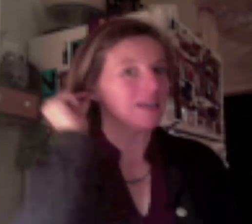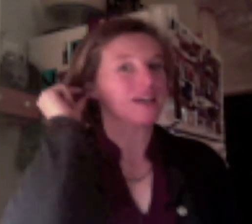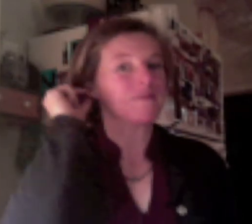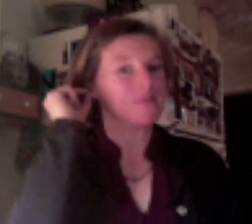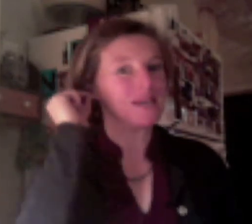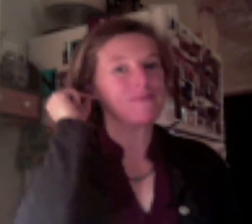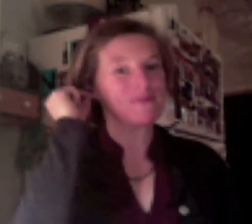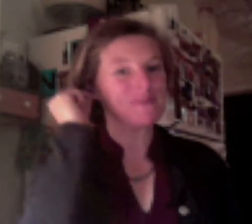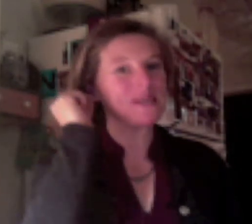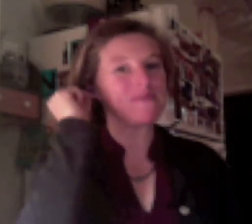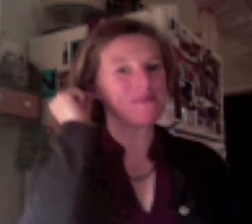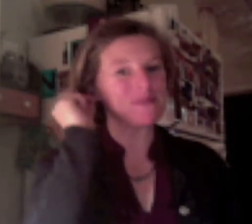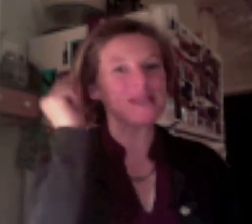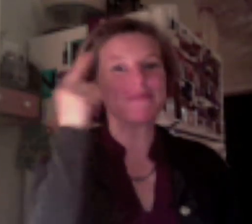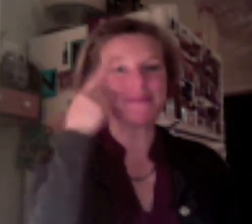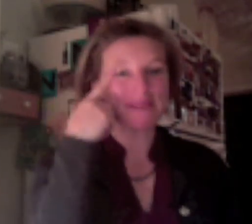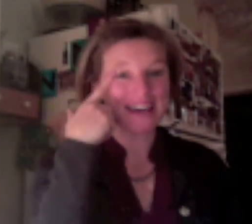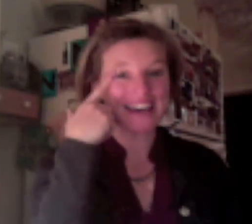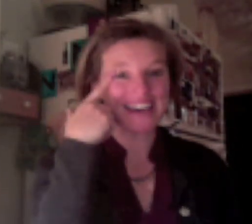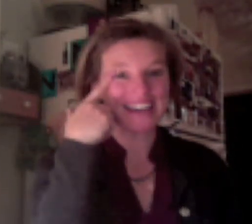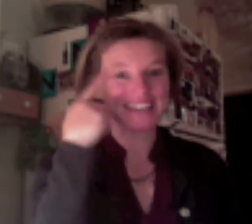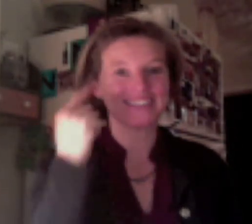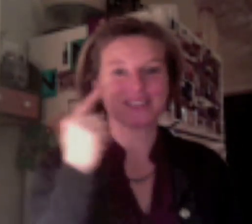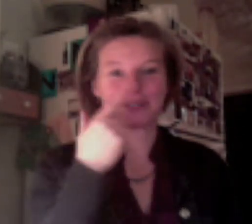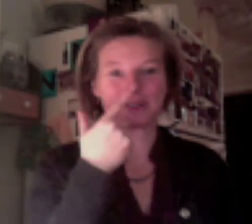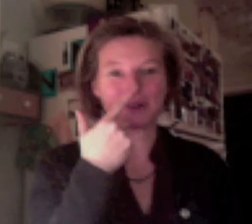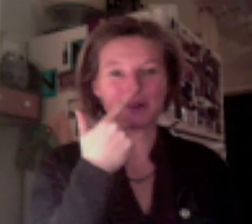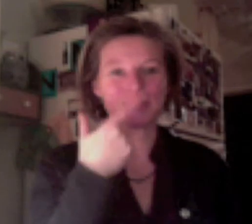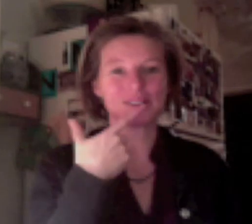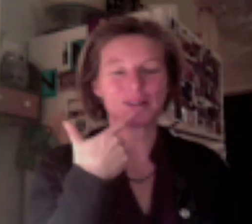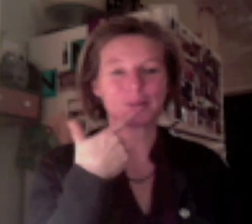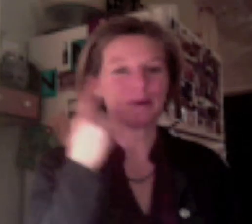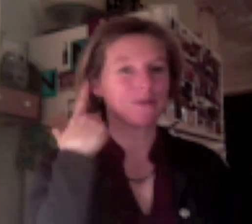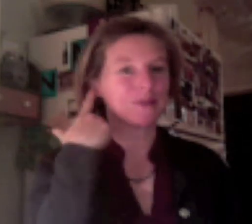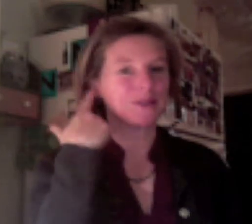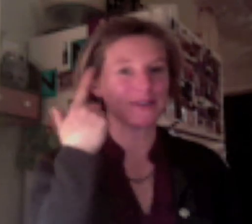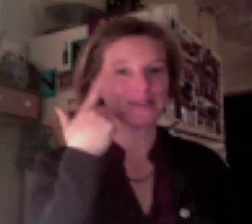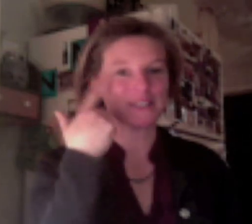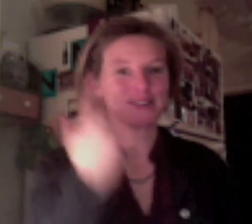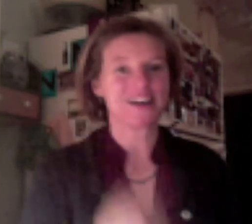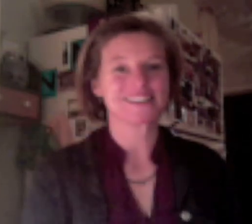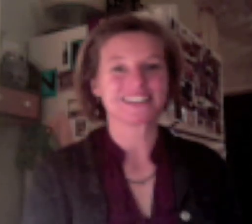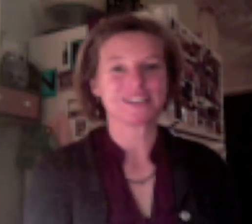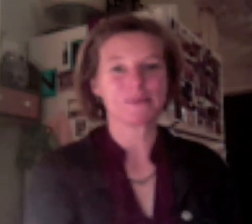Mimi Mimi Mimi Mai So your nose, your mouth, your ears and your eyes in Japanese.